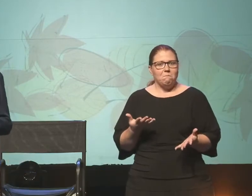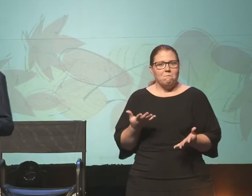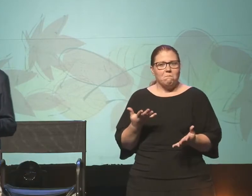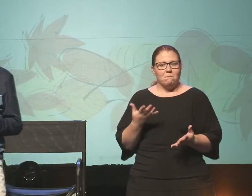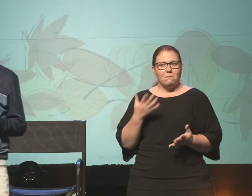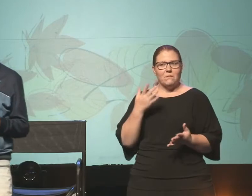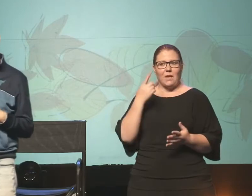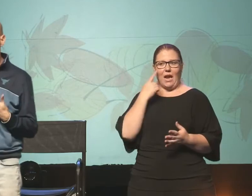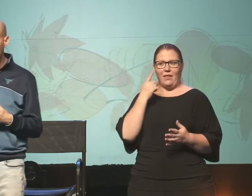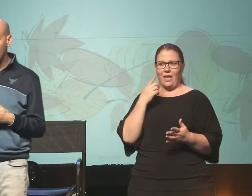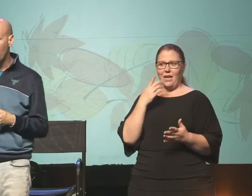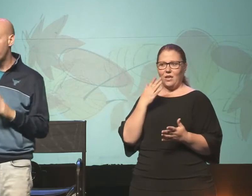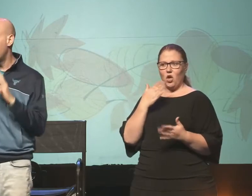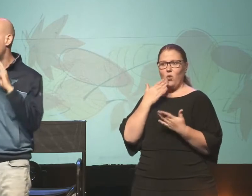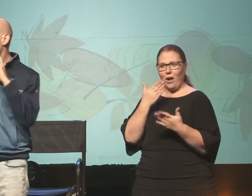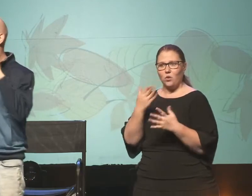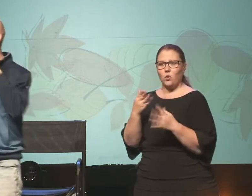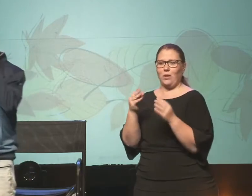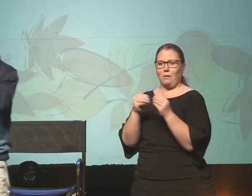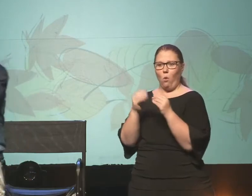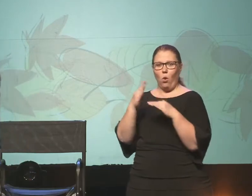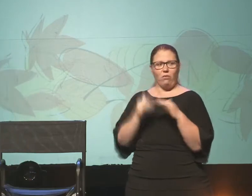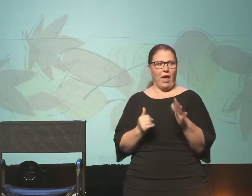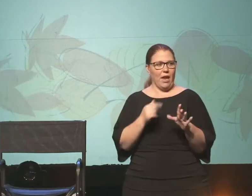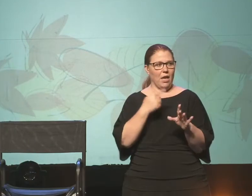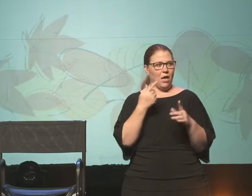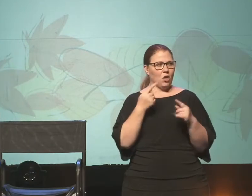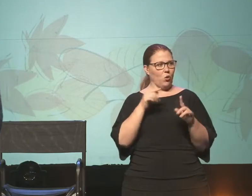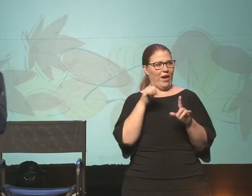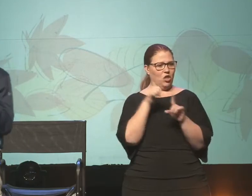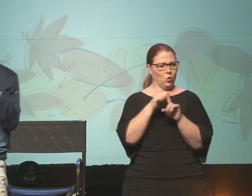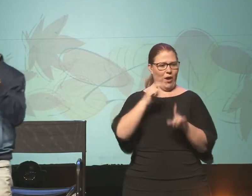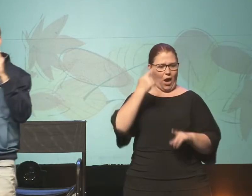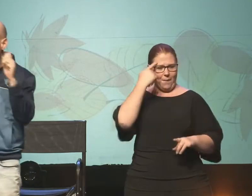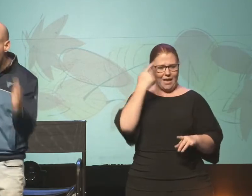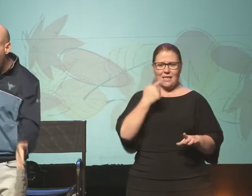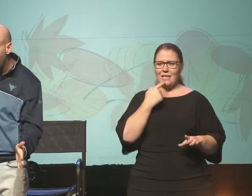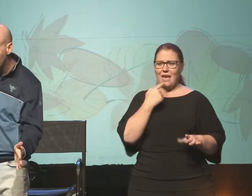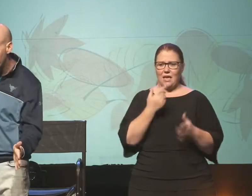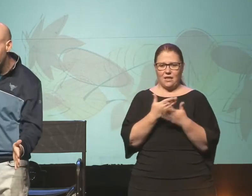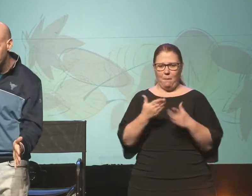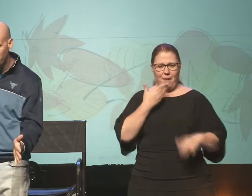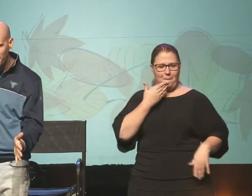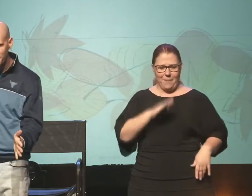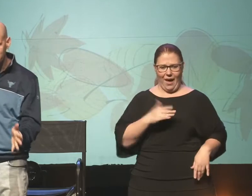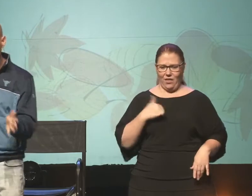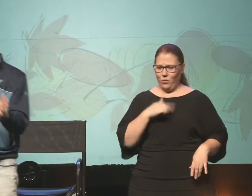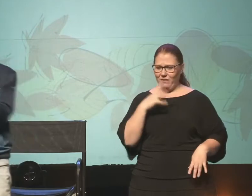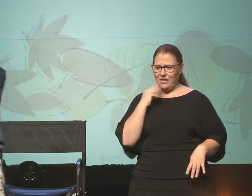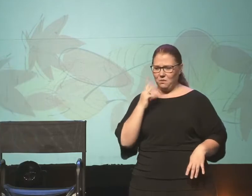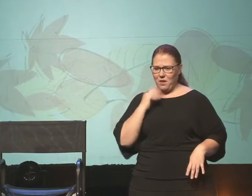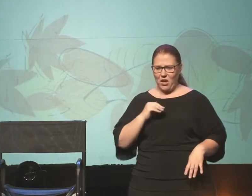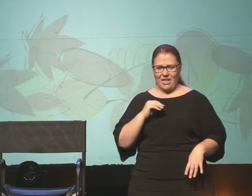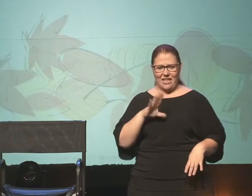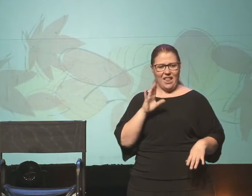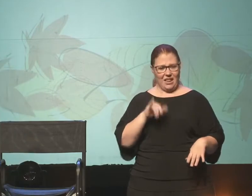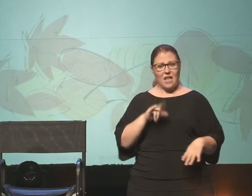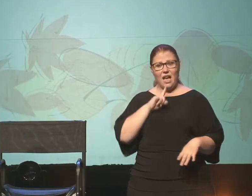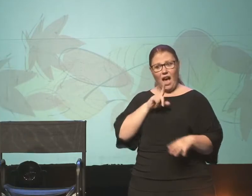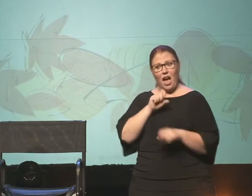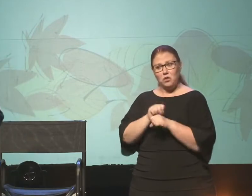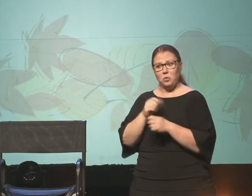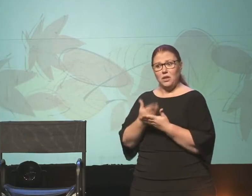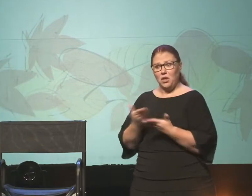do think that gratitude is far more than trying to trick our mind into saying that something bad that we've experienced is something good.